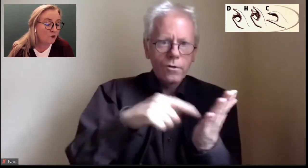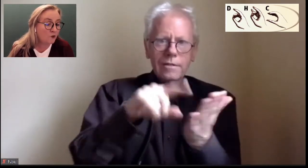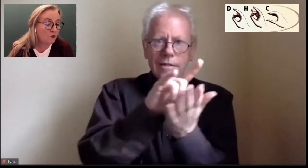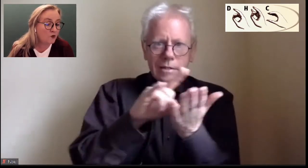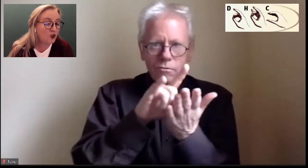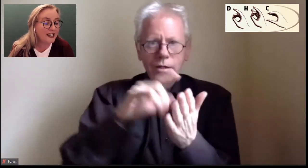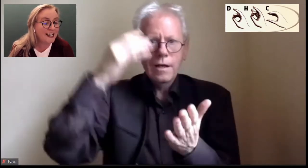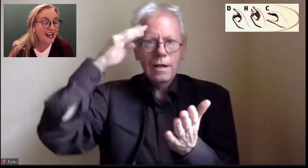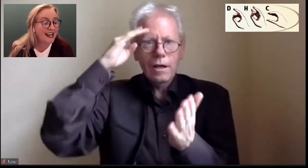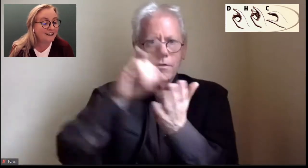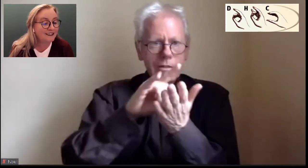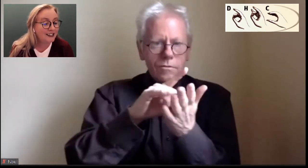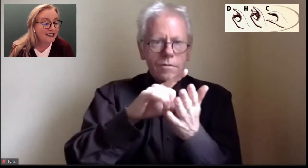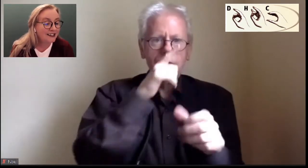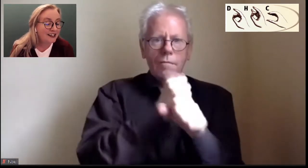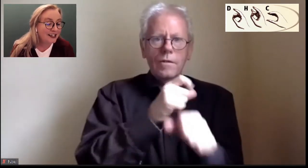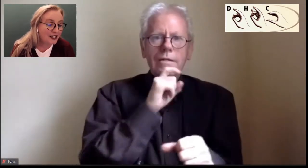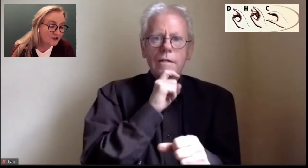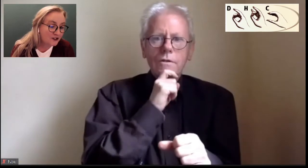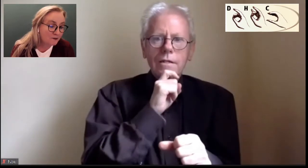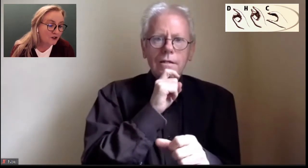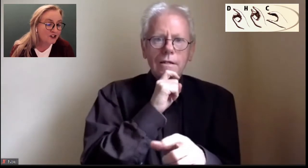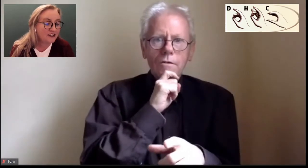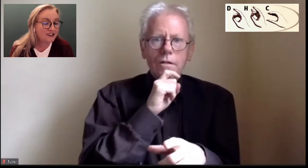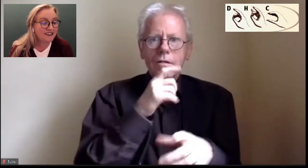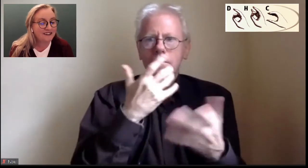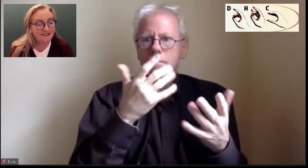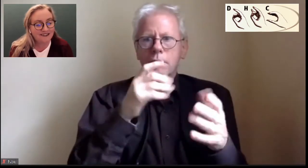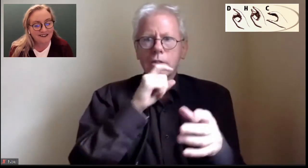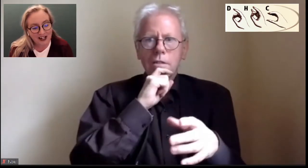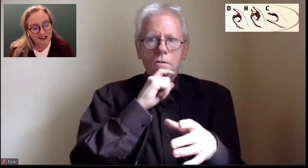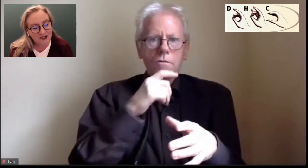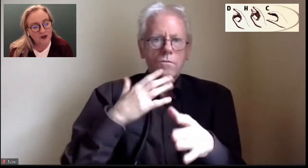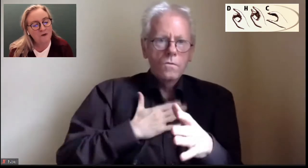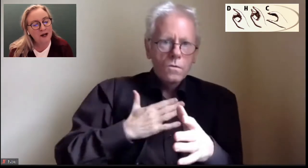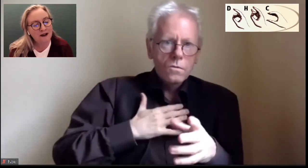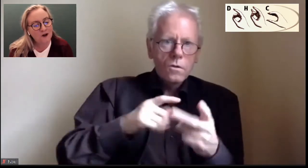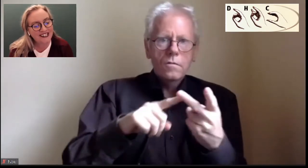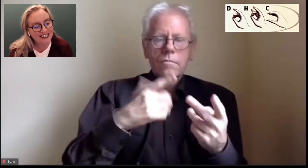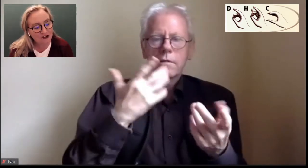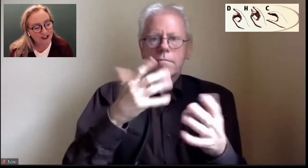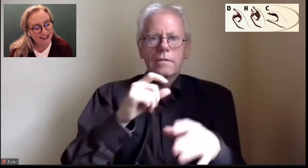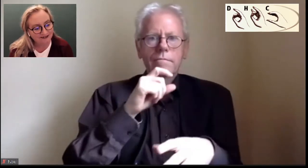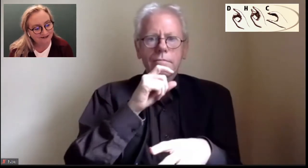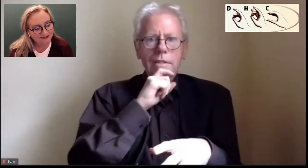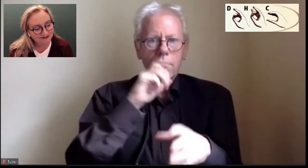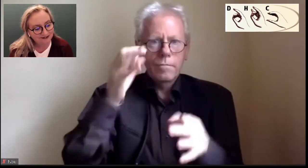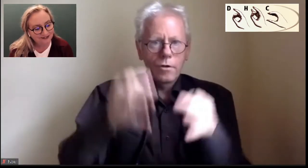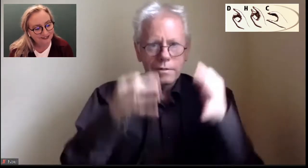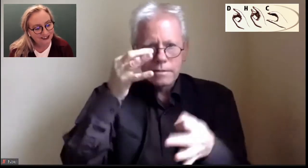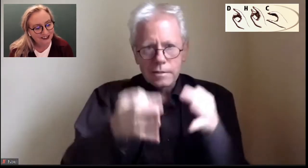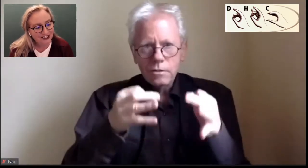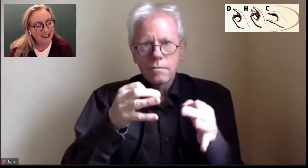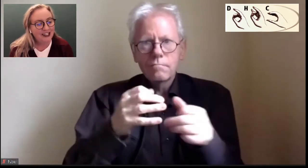looking at history books, it's normally about hearing.